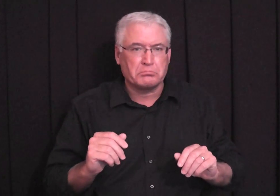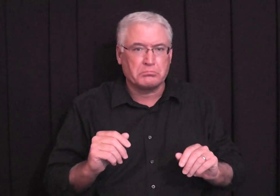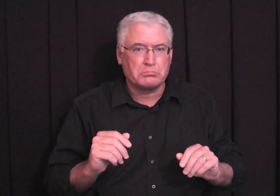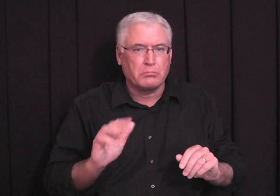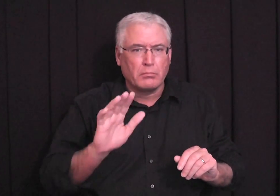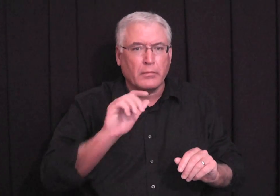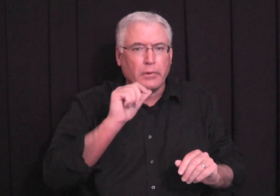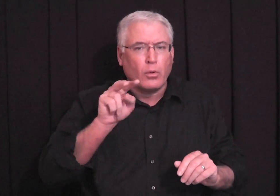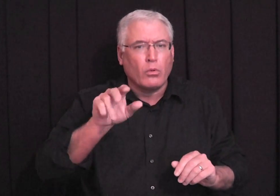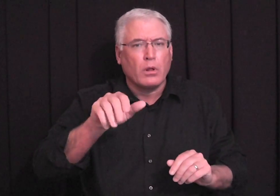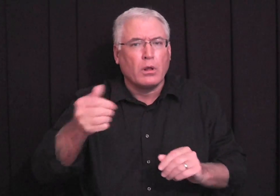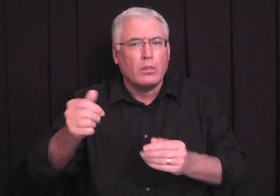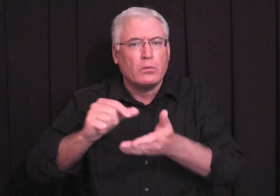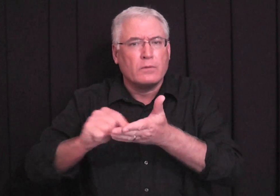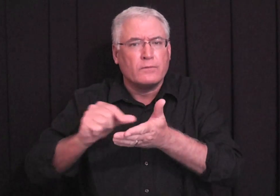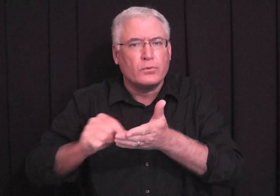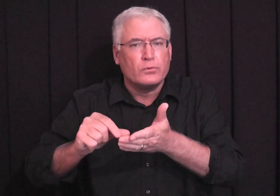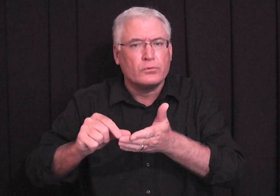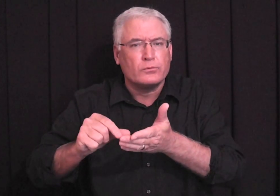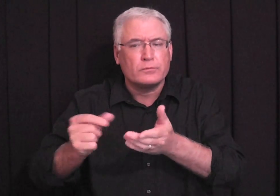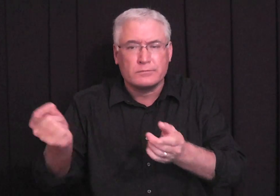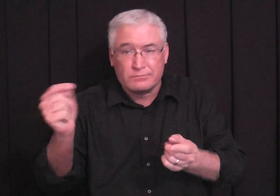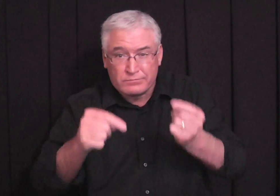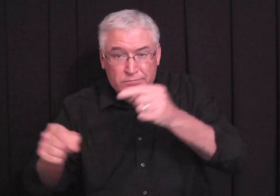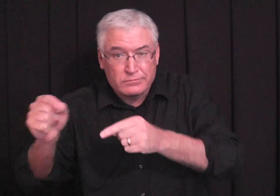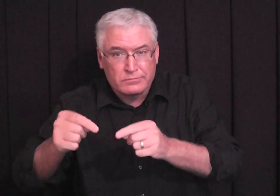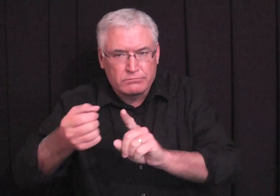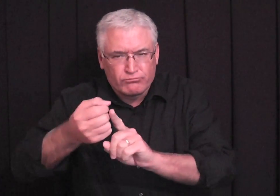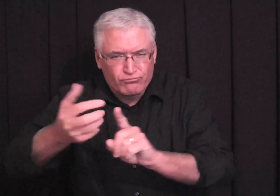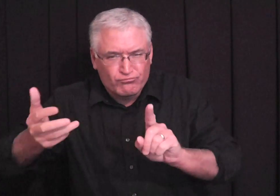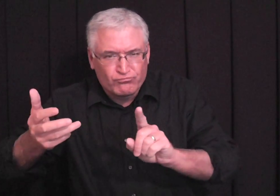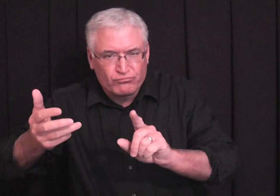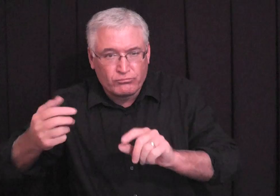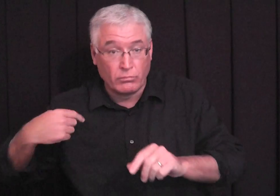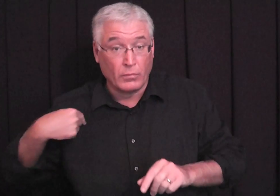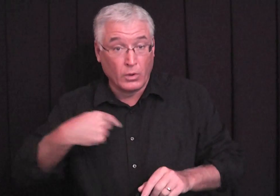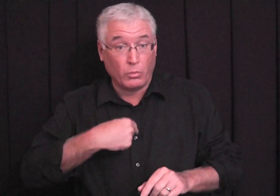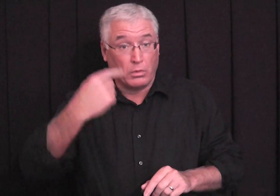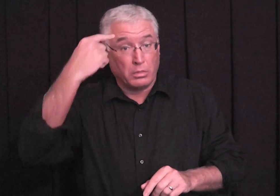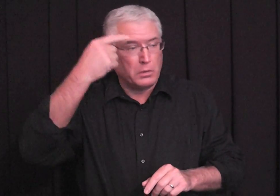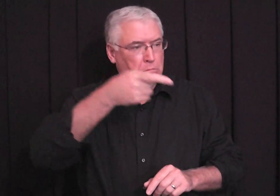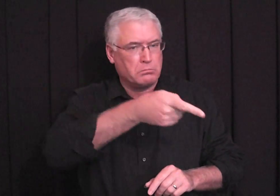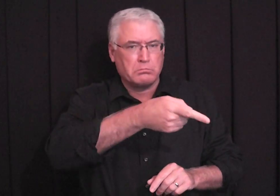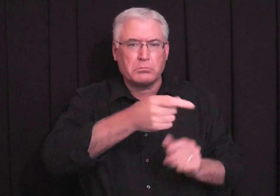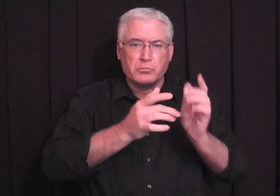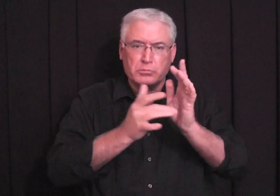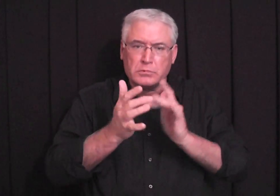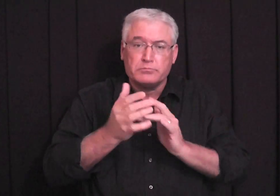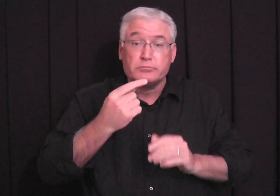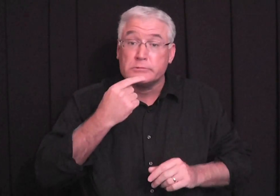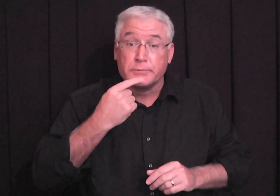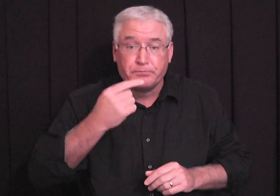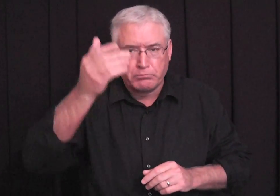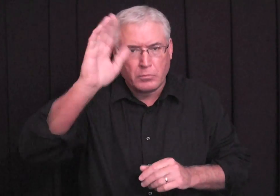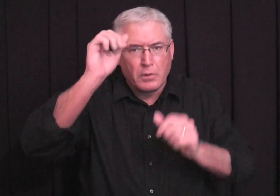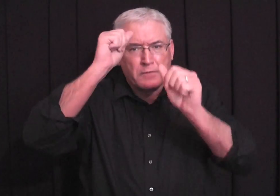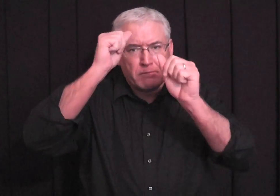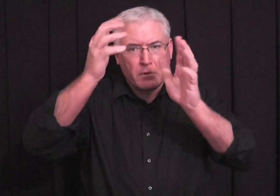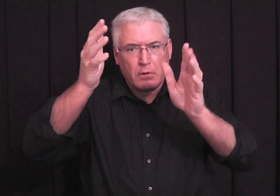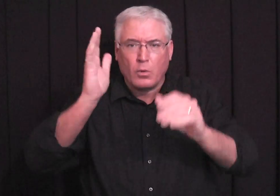we don't need to just stop there. We need to look to other verses and pertains to this and expounds on this and see what they say. Does